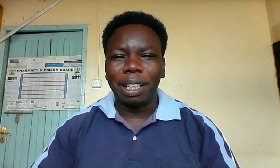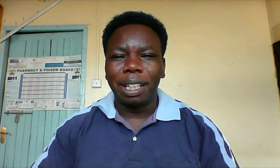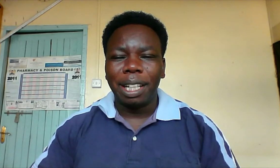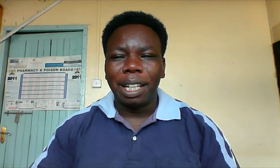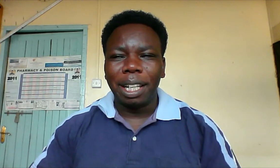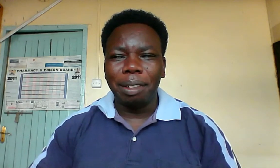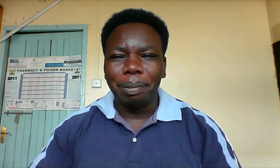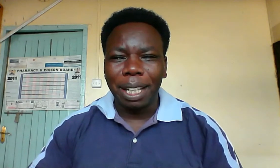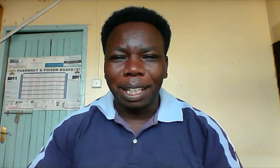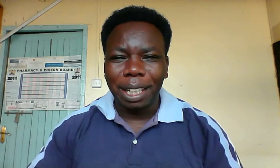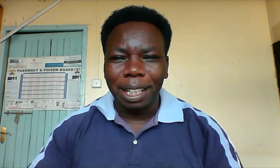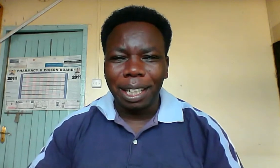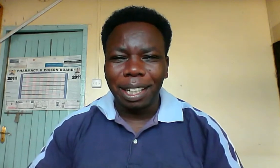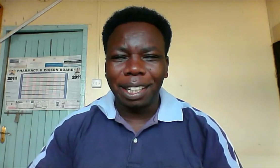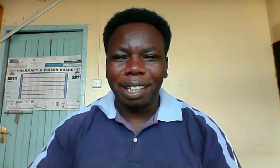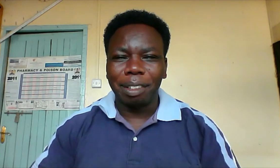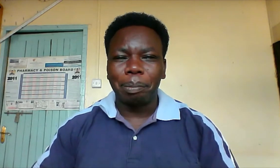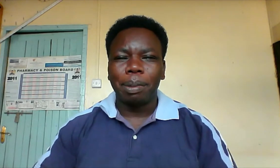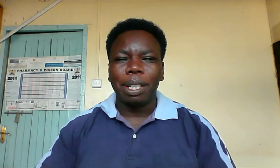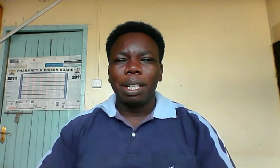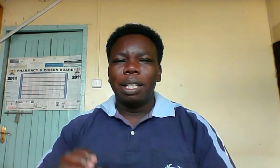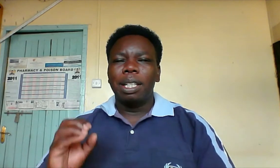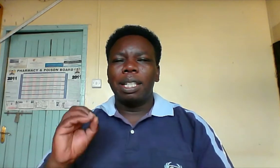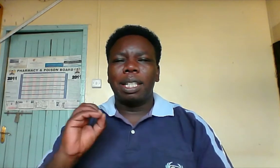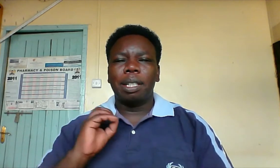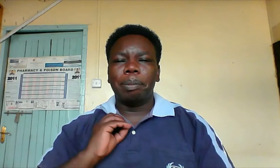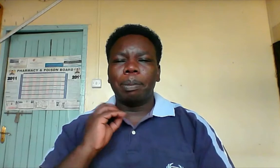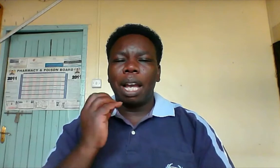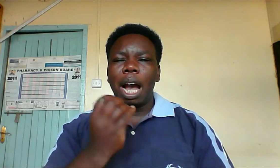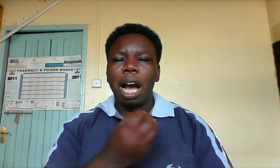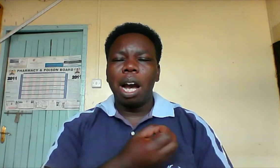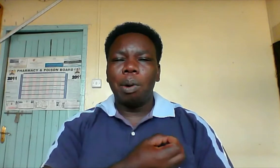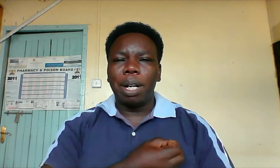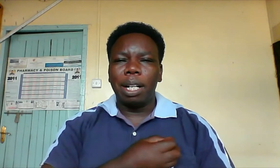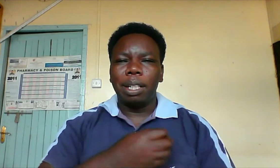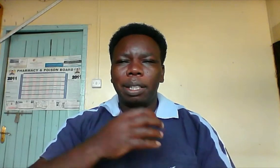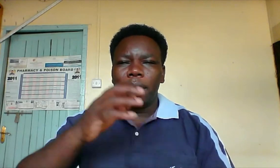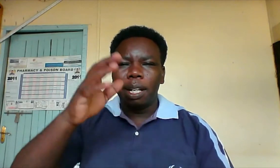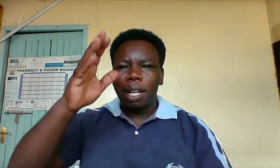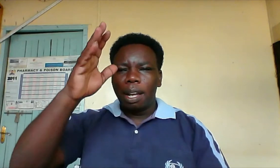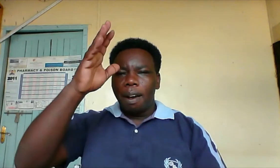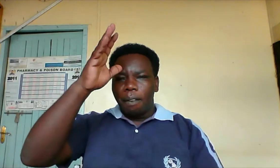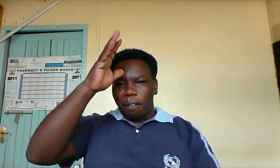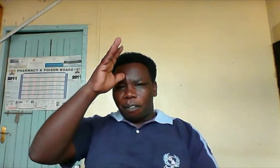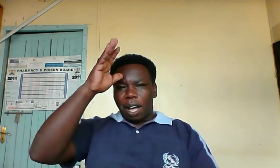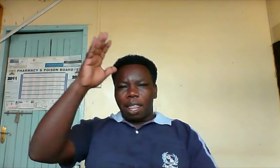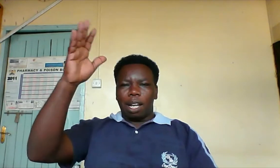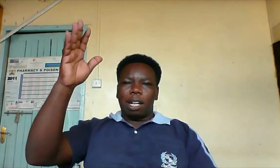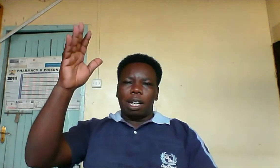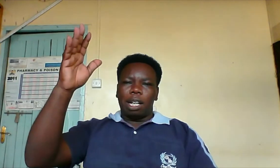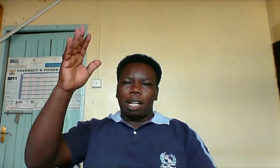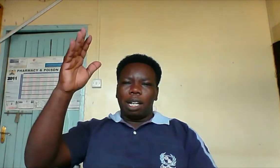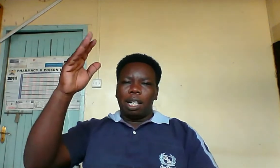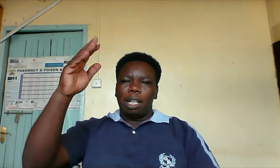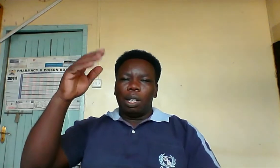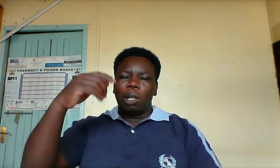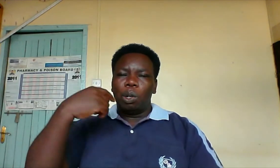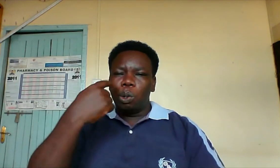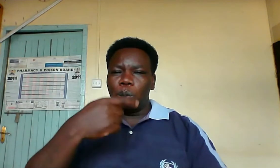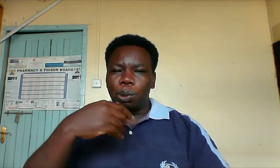amen is our father who